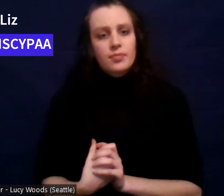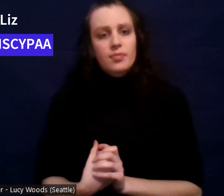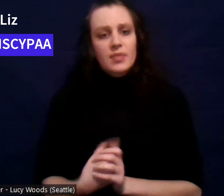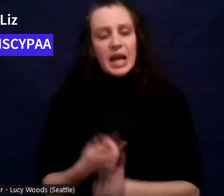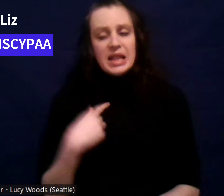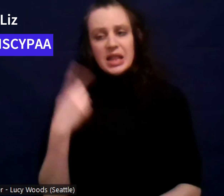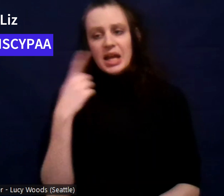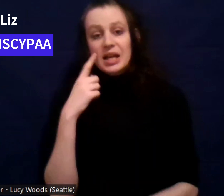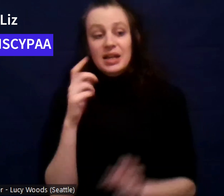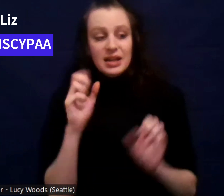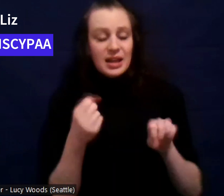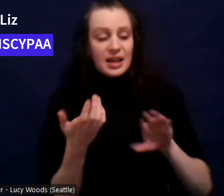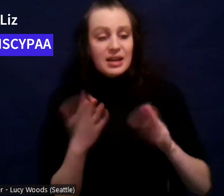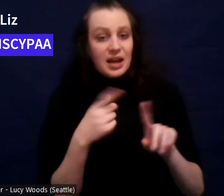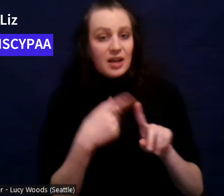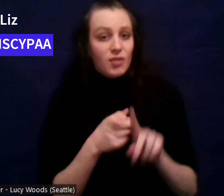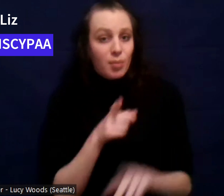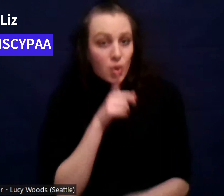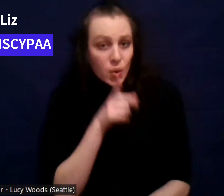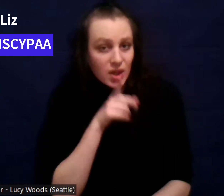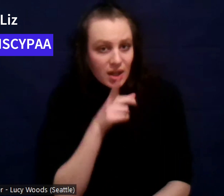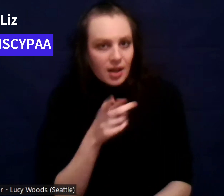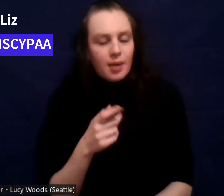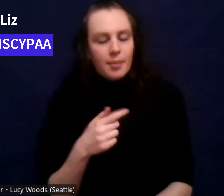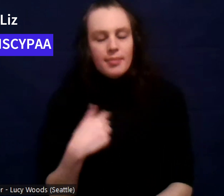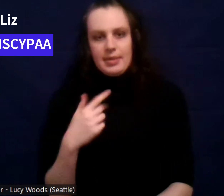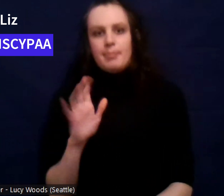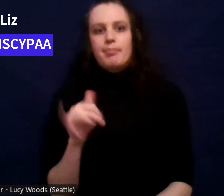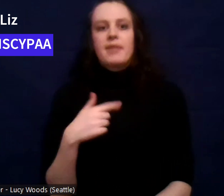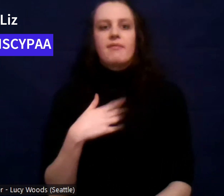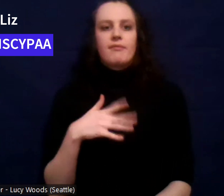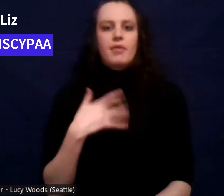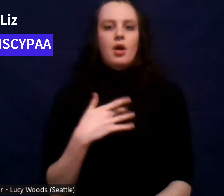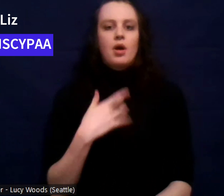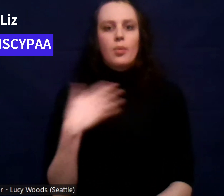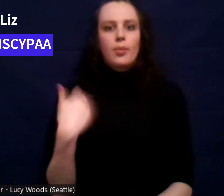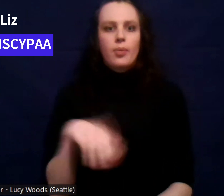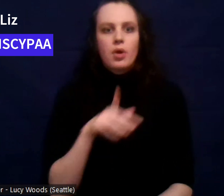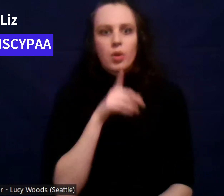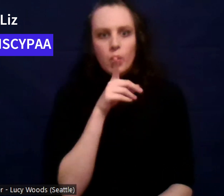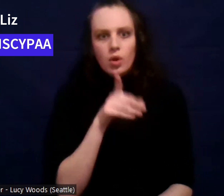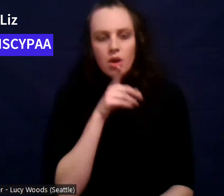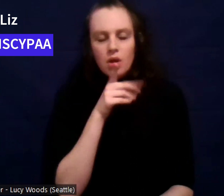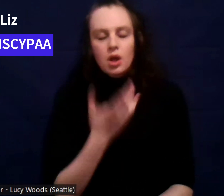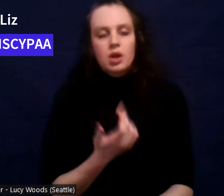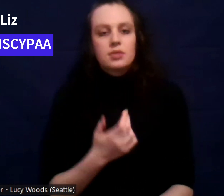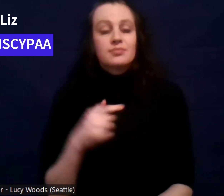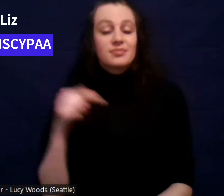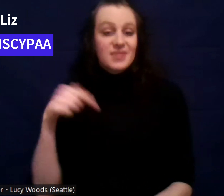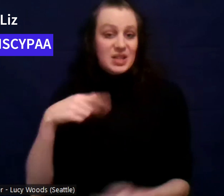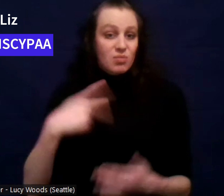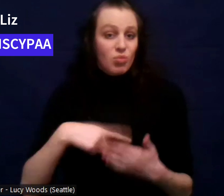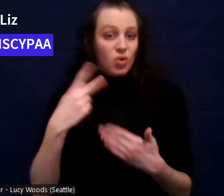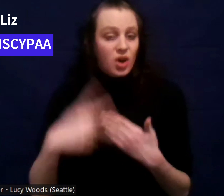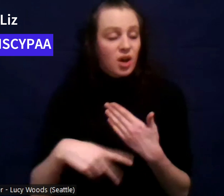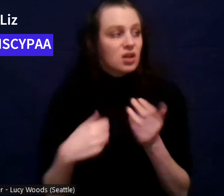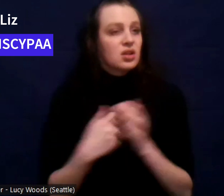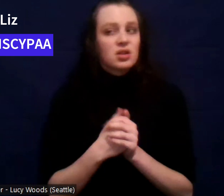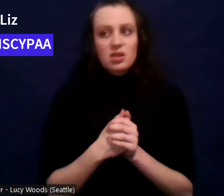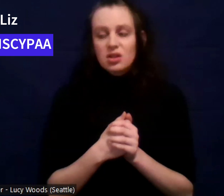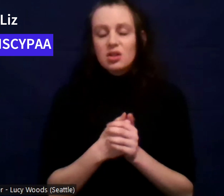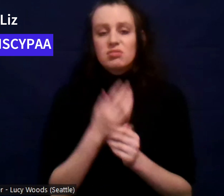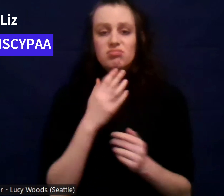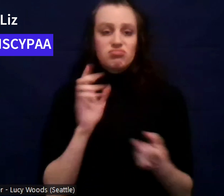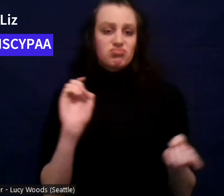Googled like, can you die of loneliness? That's how lonely I was. Um, and this program has completely